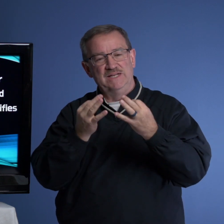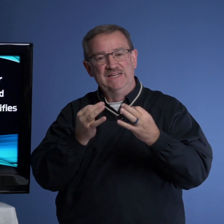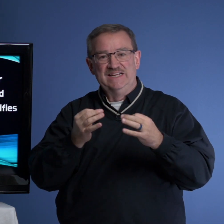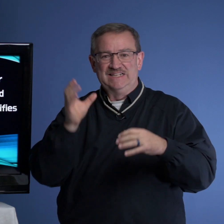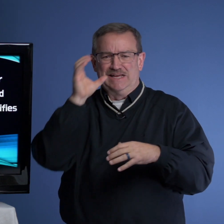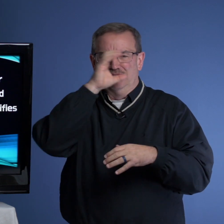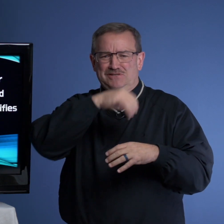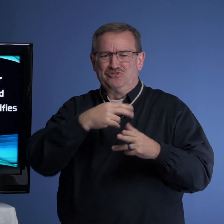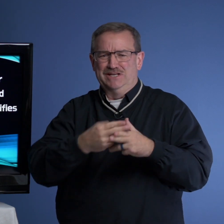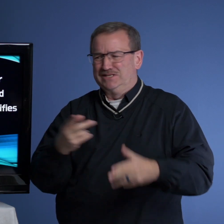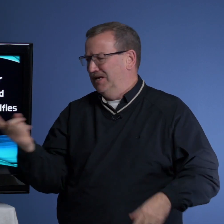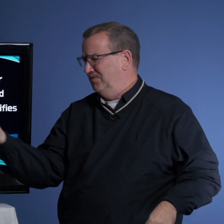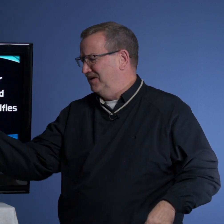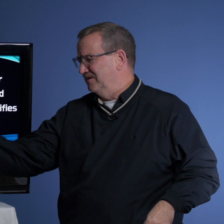it's kind of a strange name here.